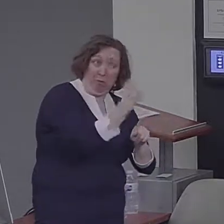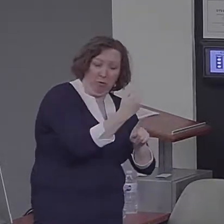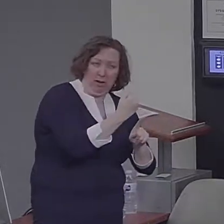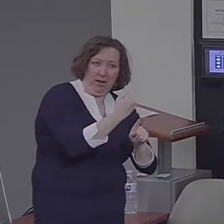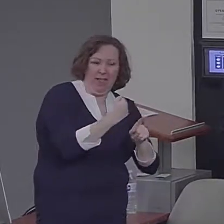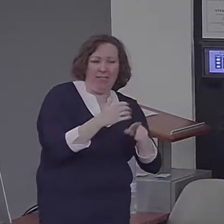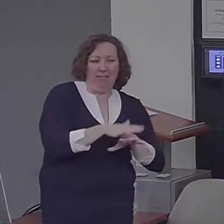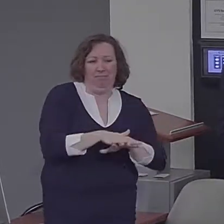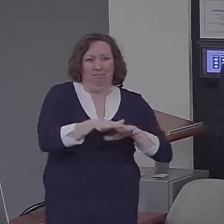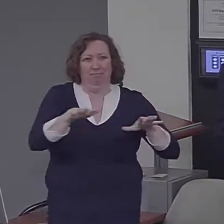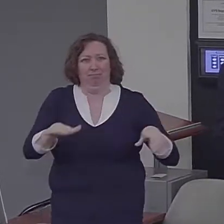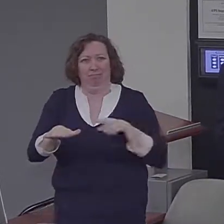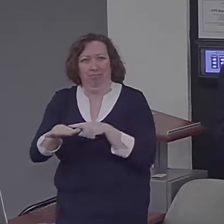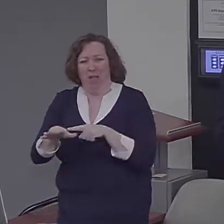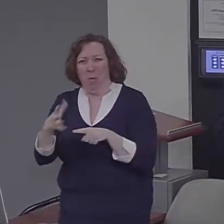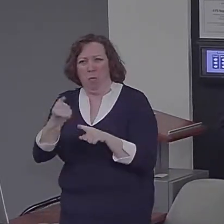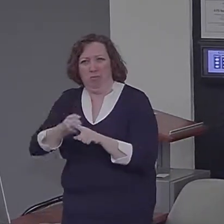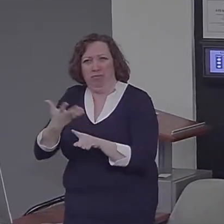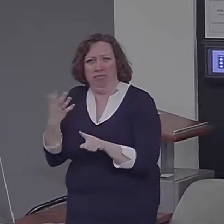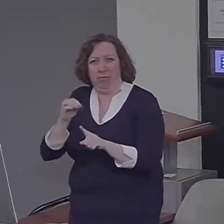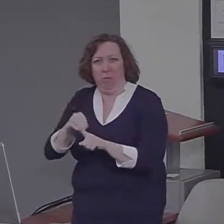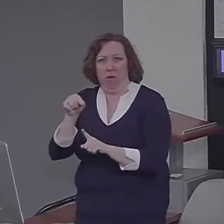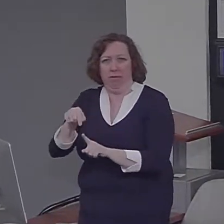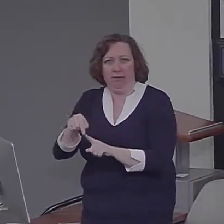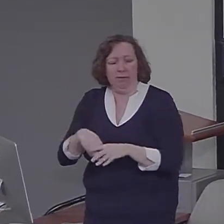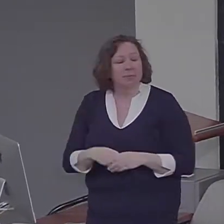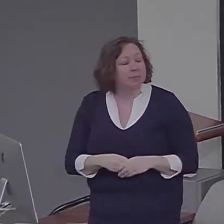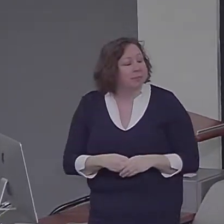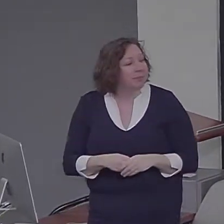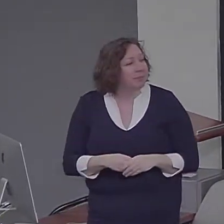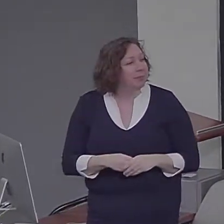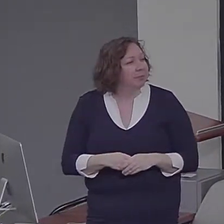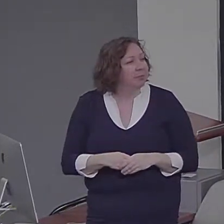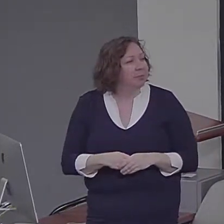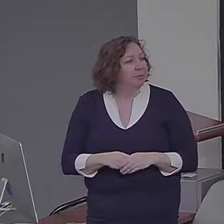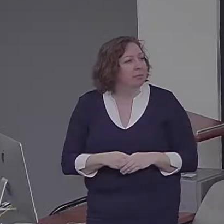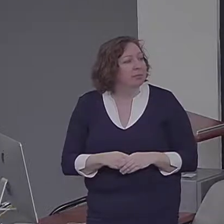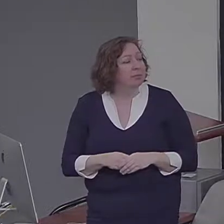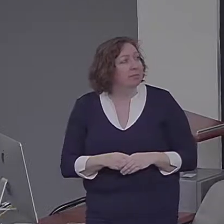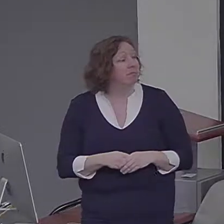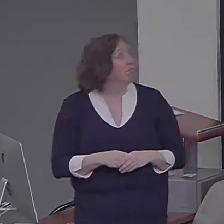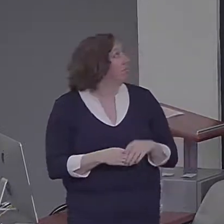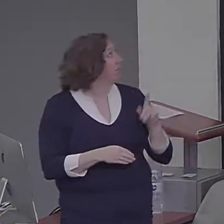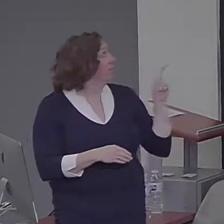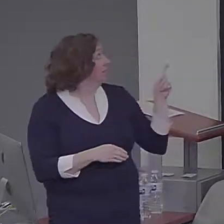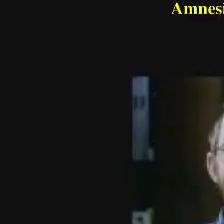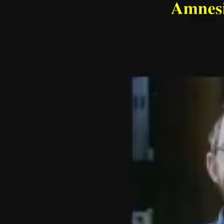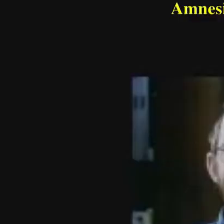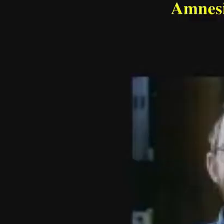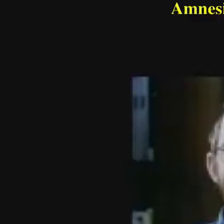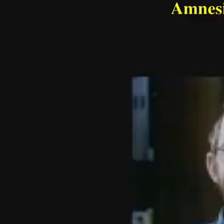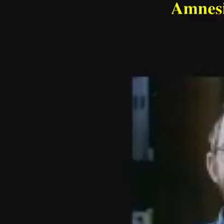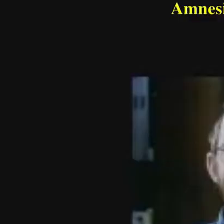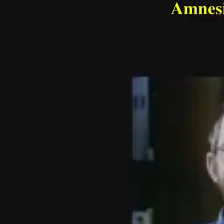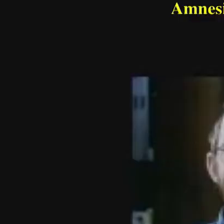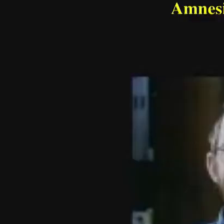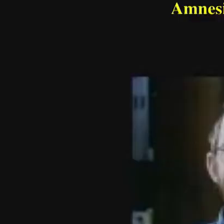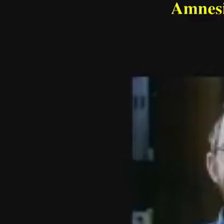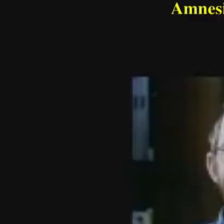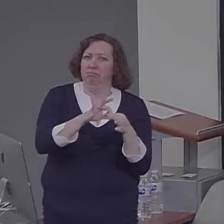And this work dates to the 1980s, when I was still at the University of Toronto doing a